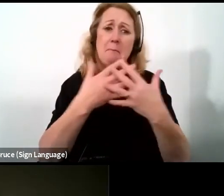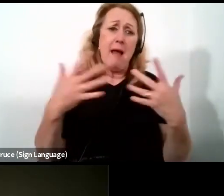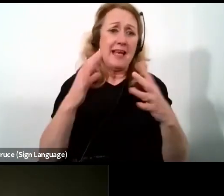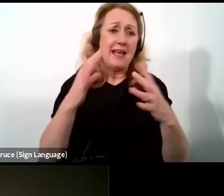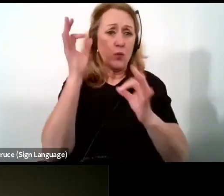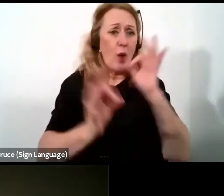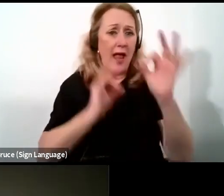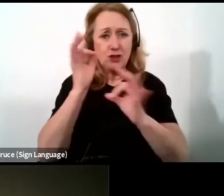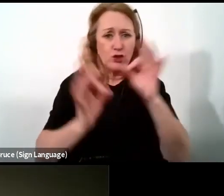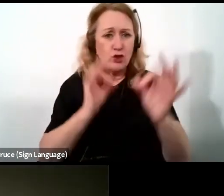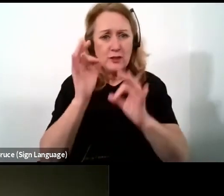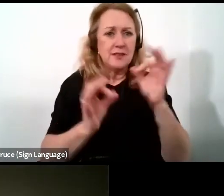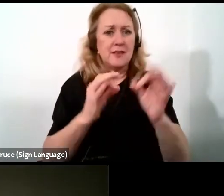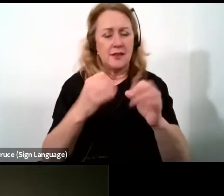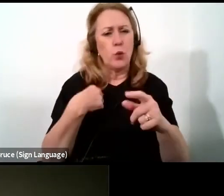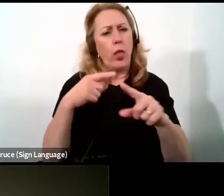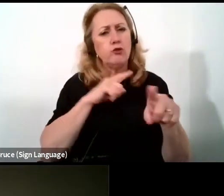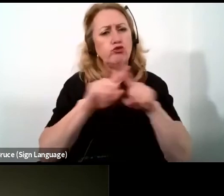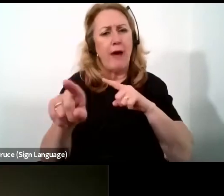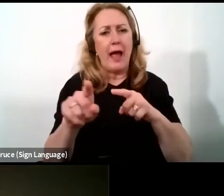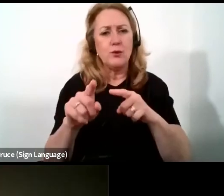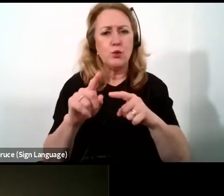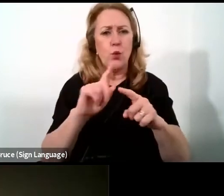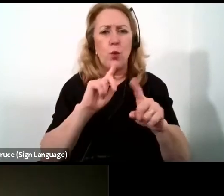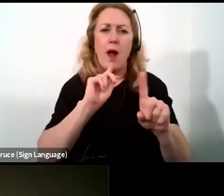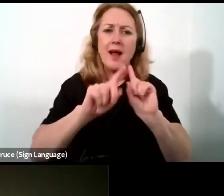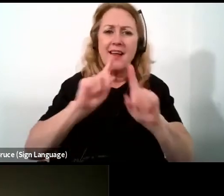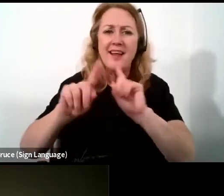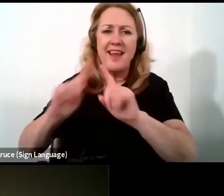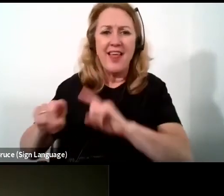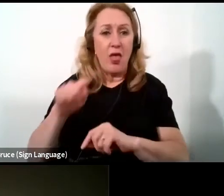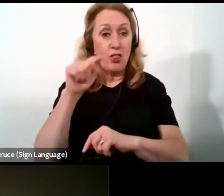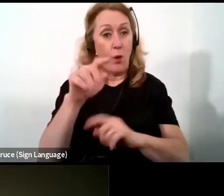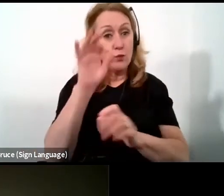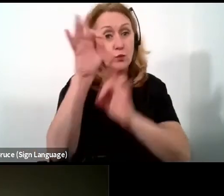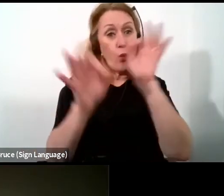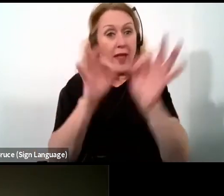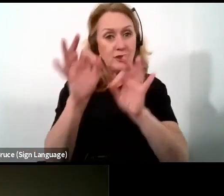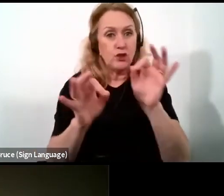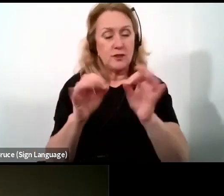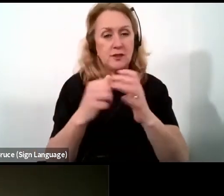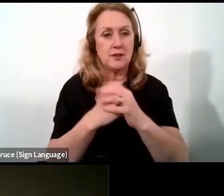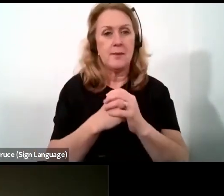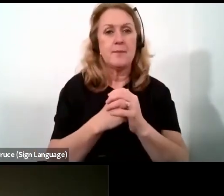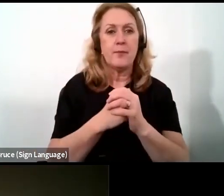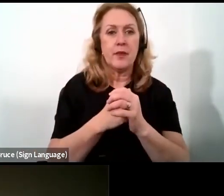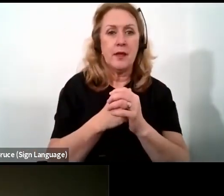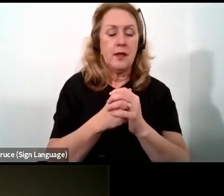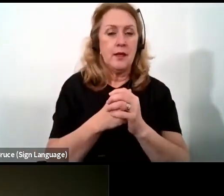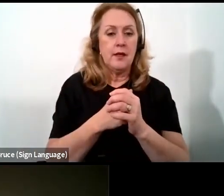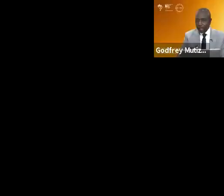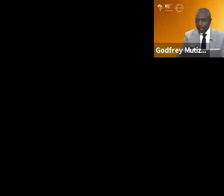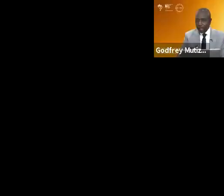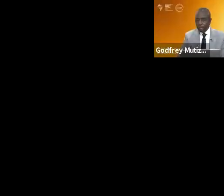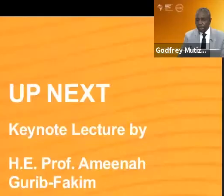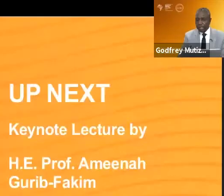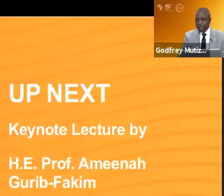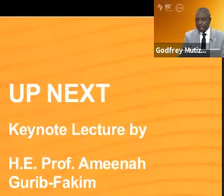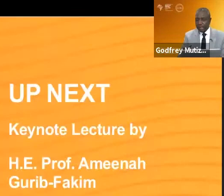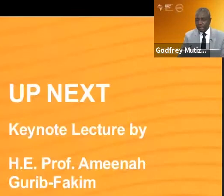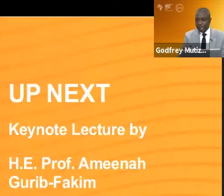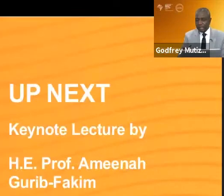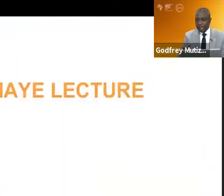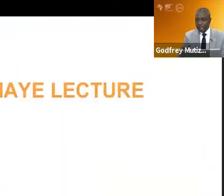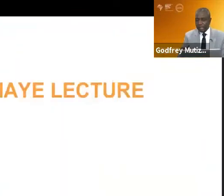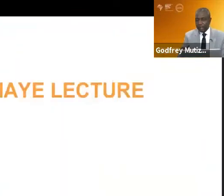coming through and we will try to accommodate as many of those questions as we can. One of the key points I